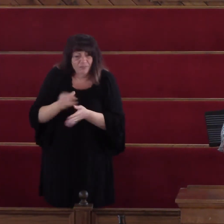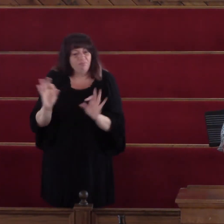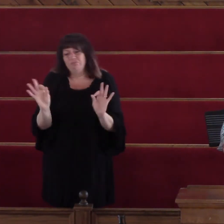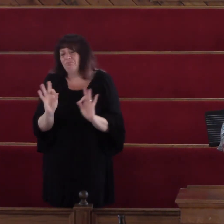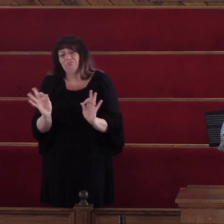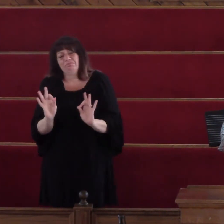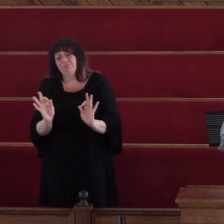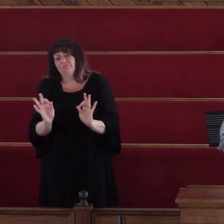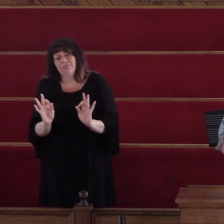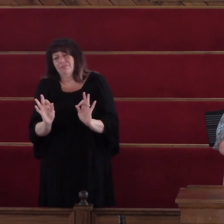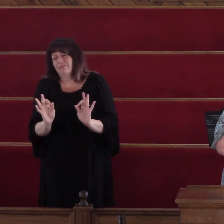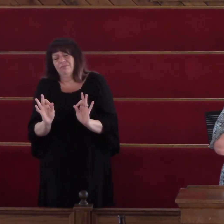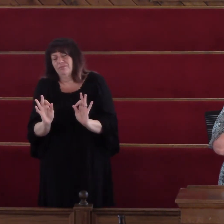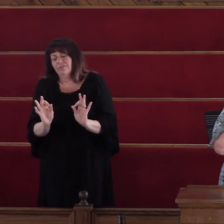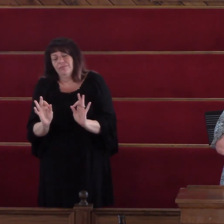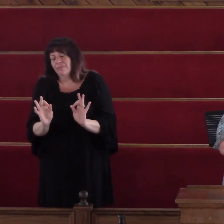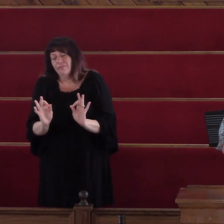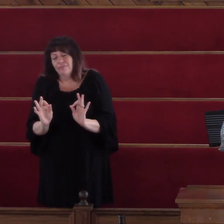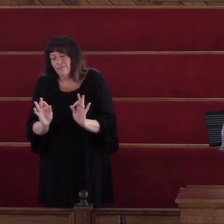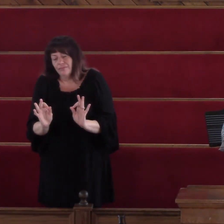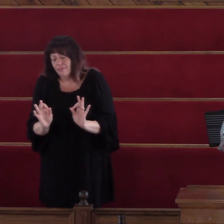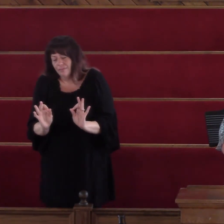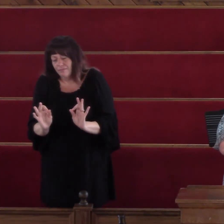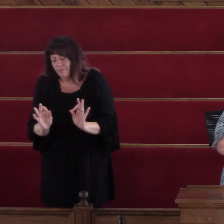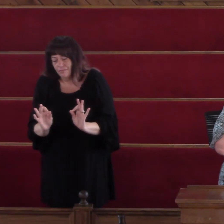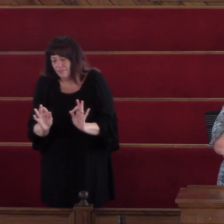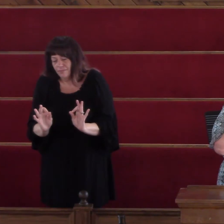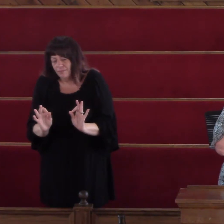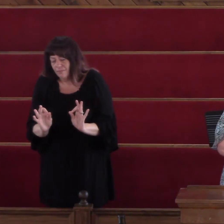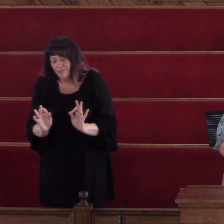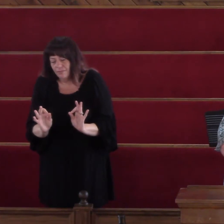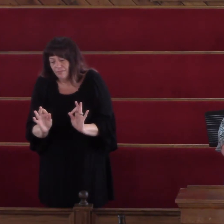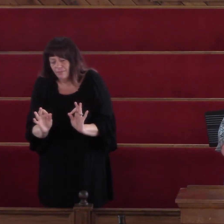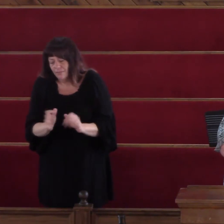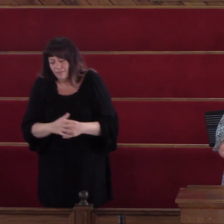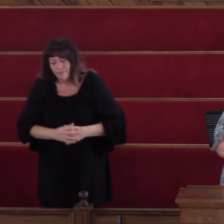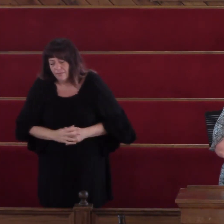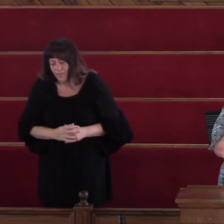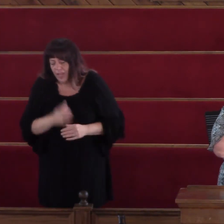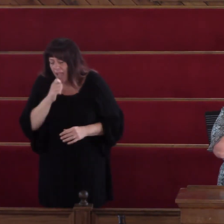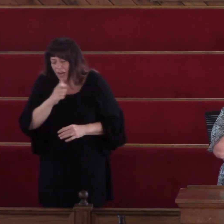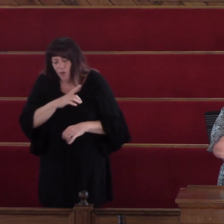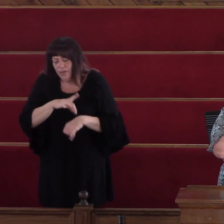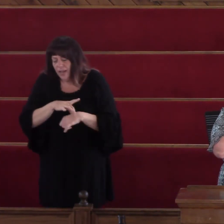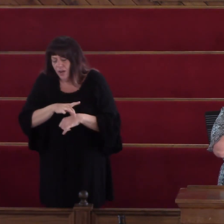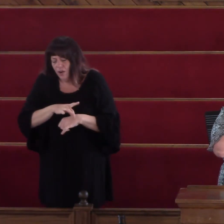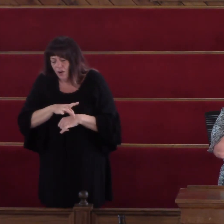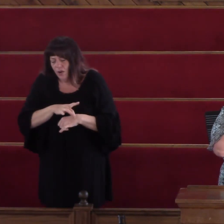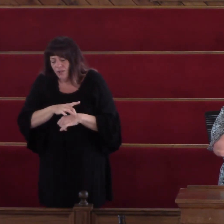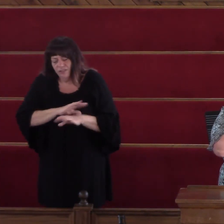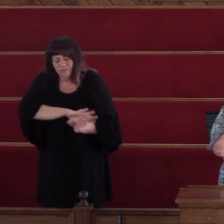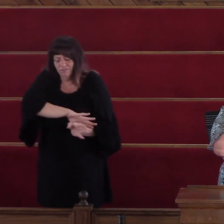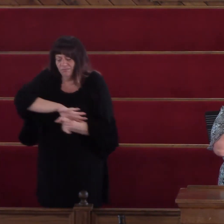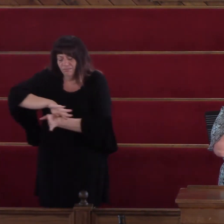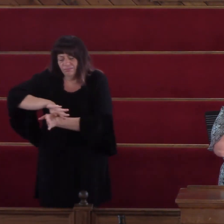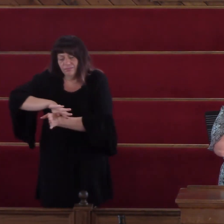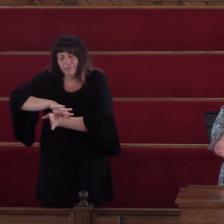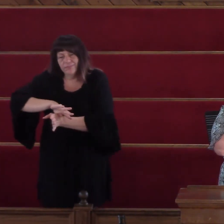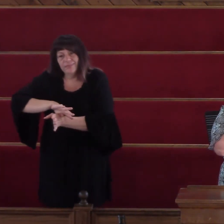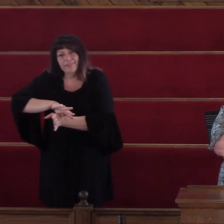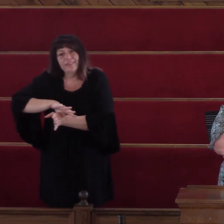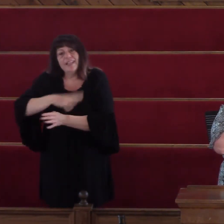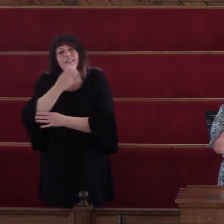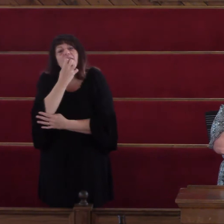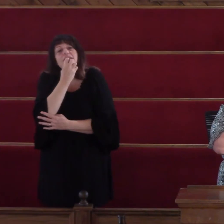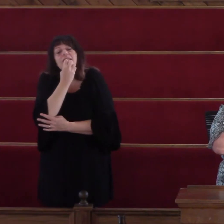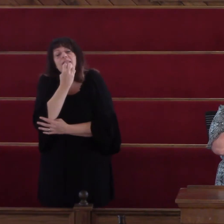wealth It's riches I don't need earth's power It's my